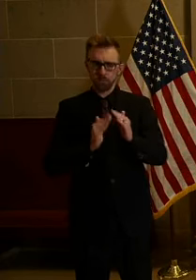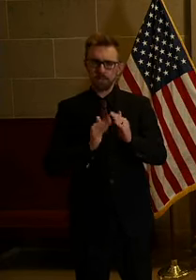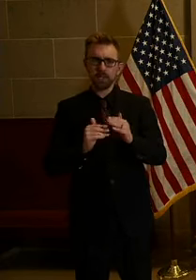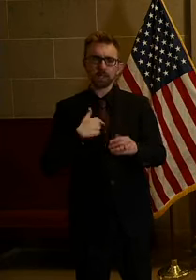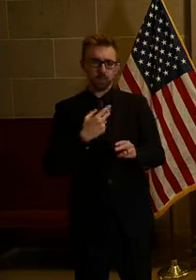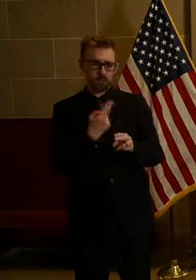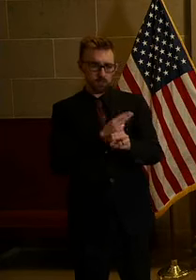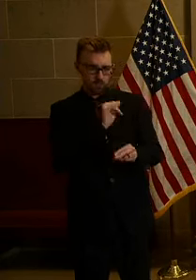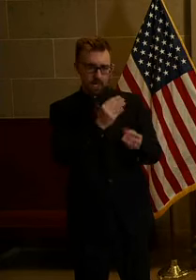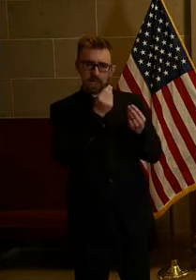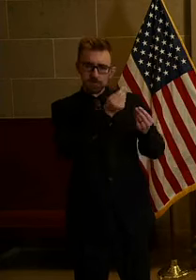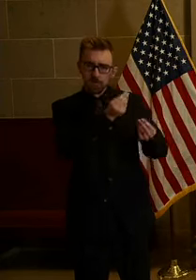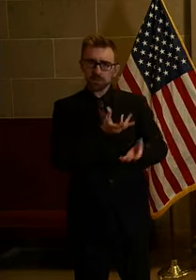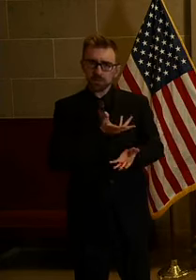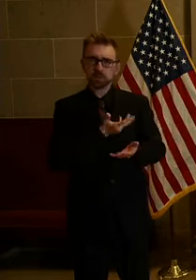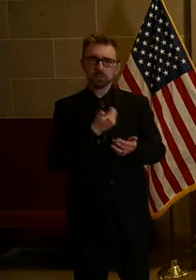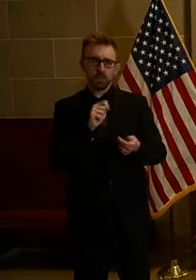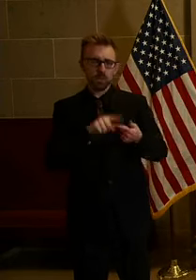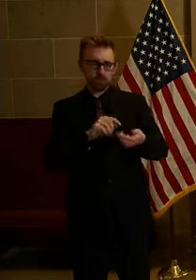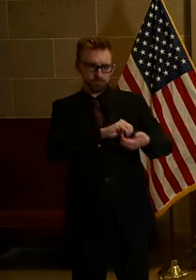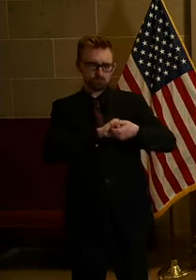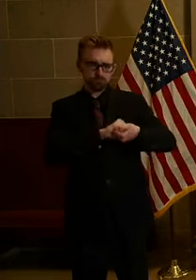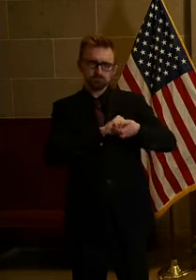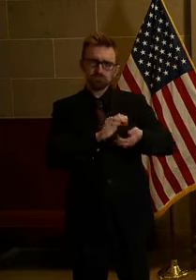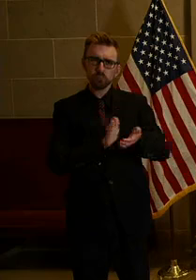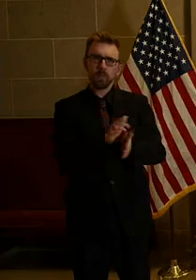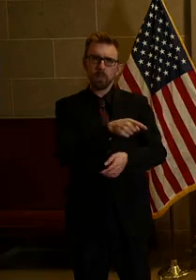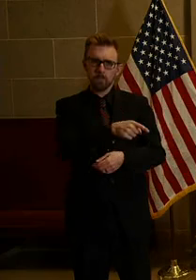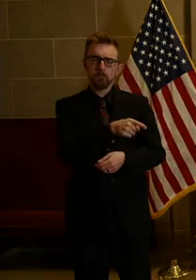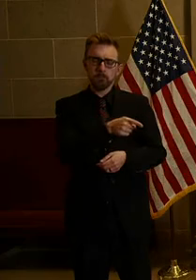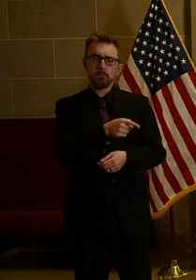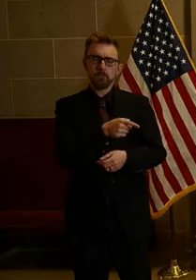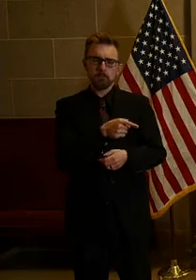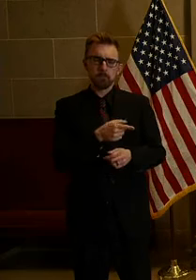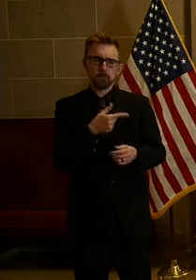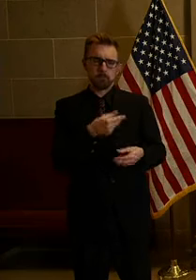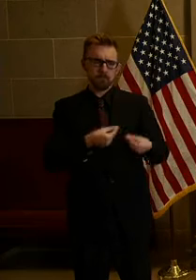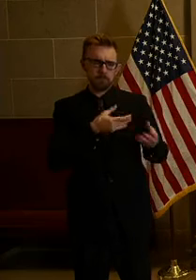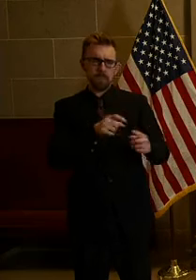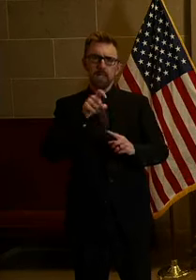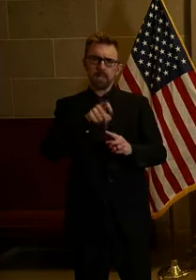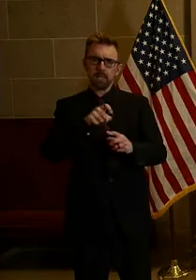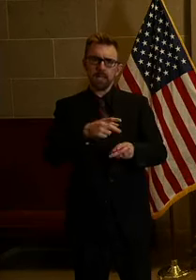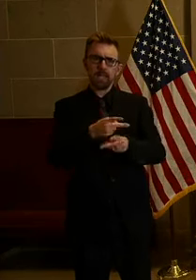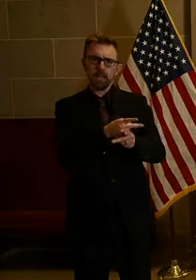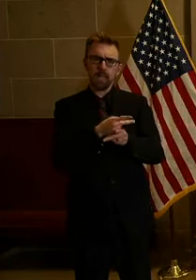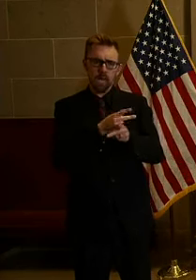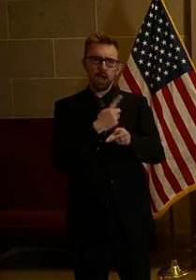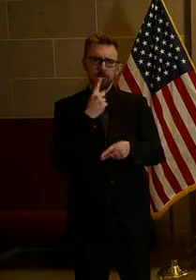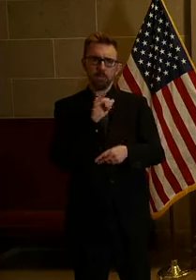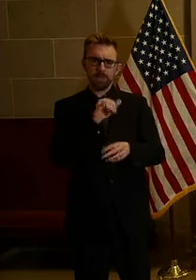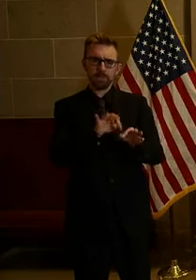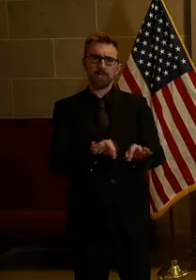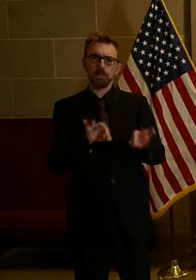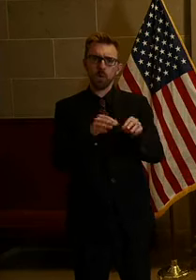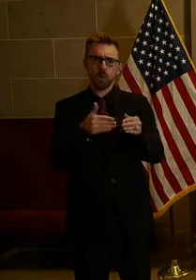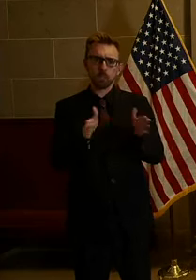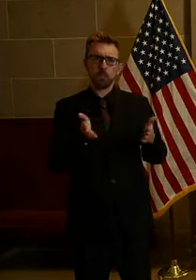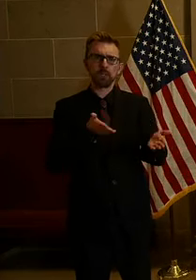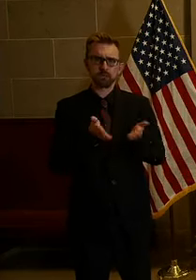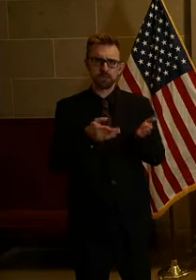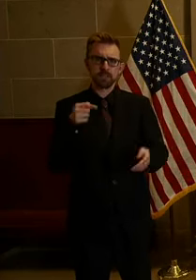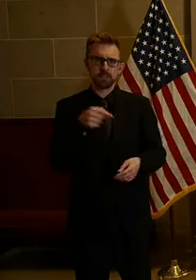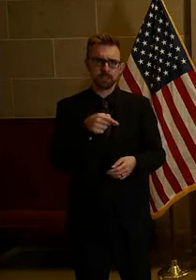information to develop collaborative plans to help provide the need child care for these in public important public servants.